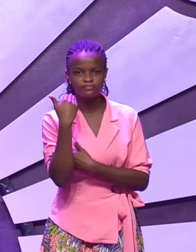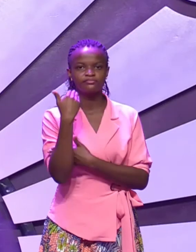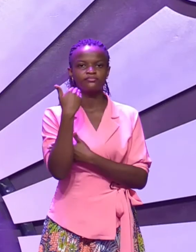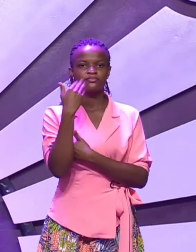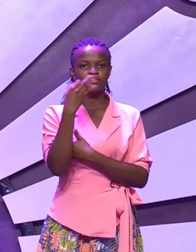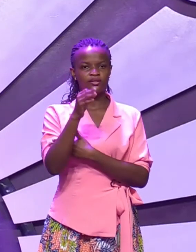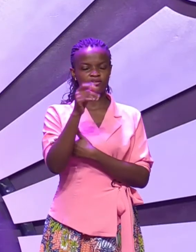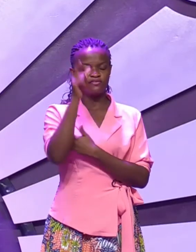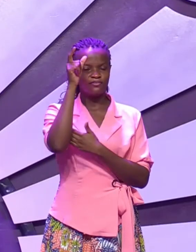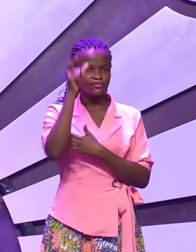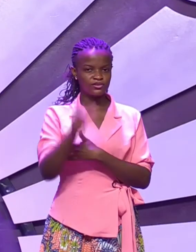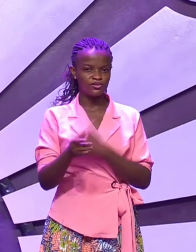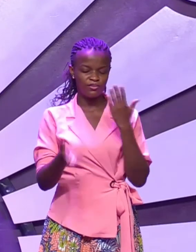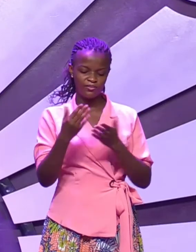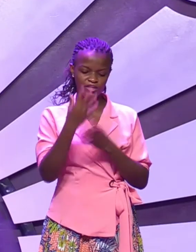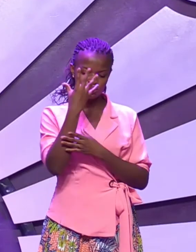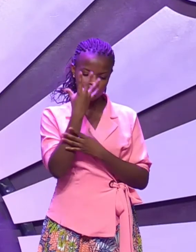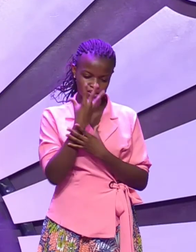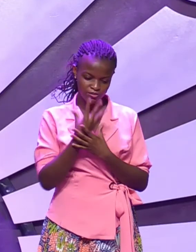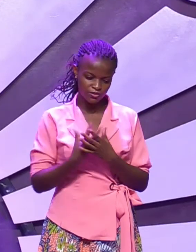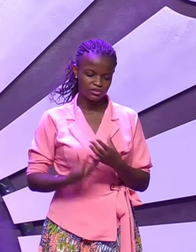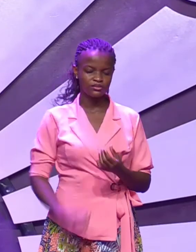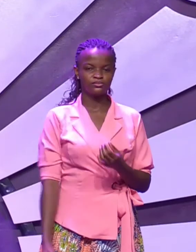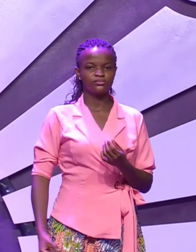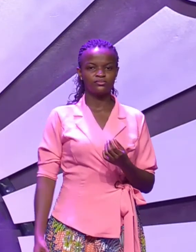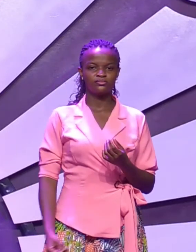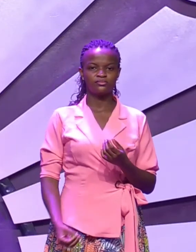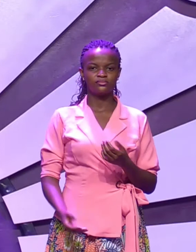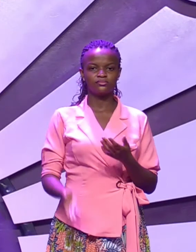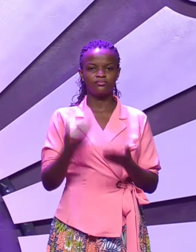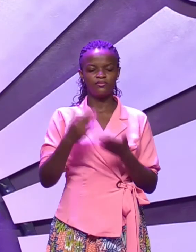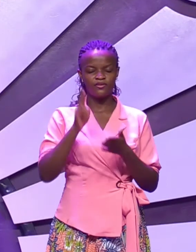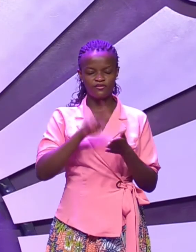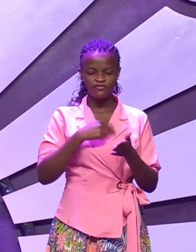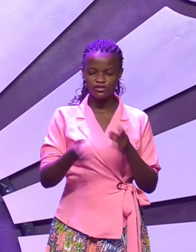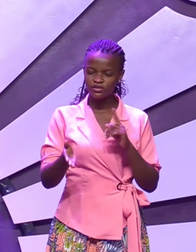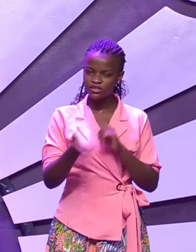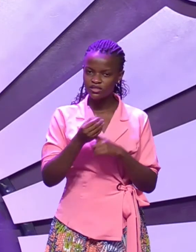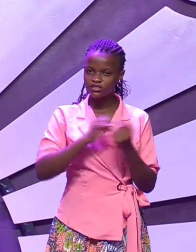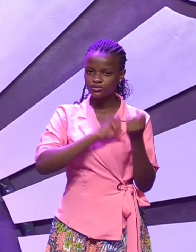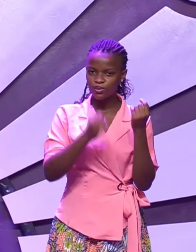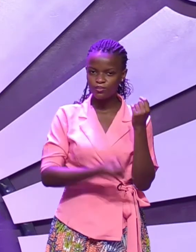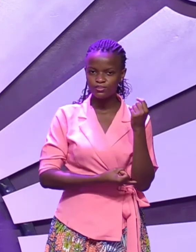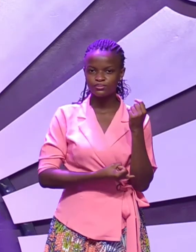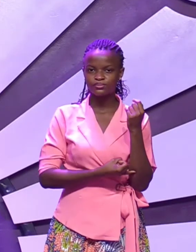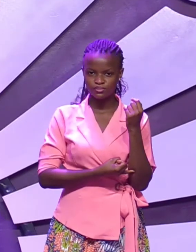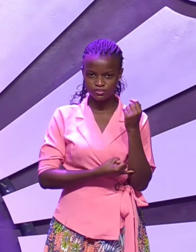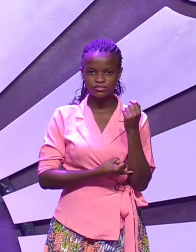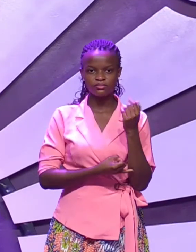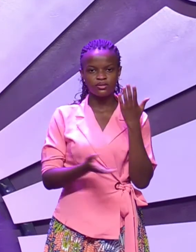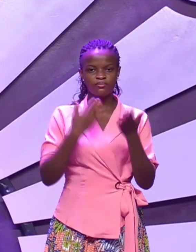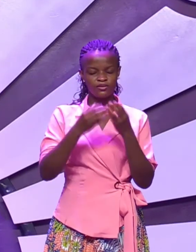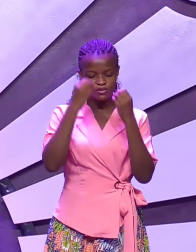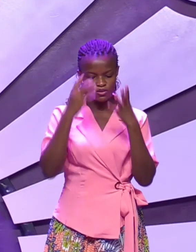if someone let you down if you fail to get a job if you have lost